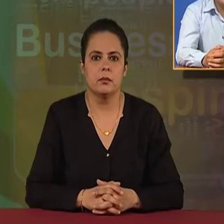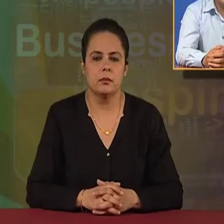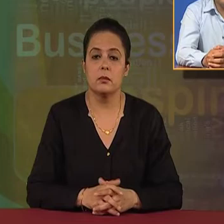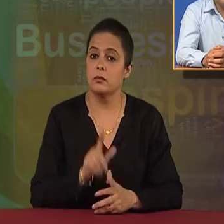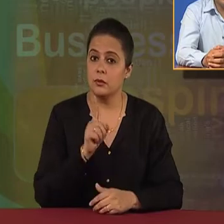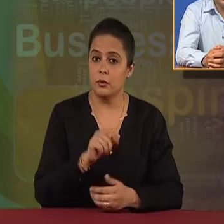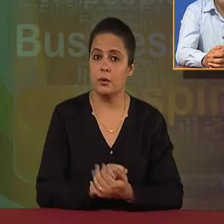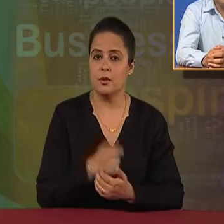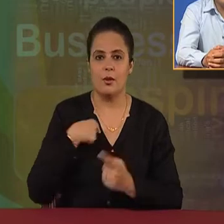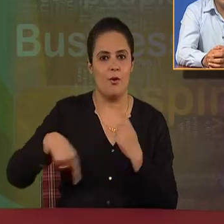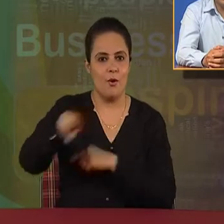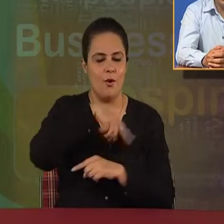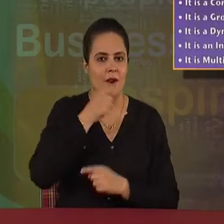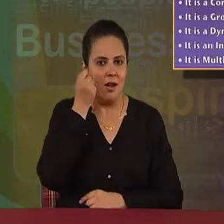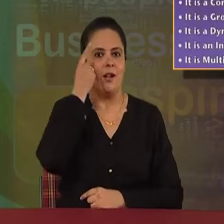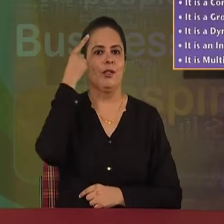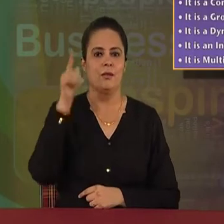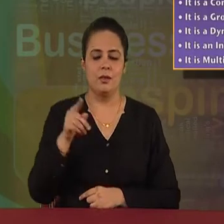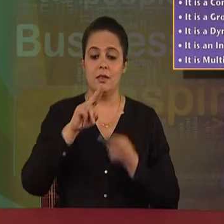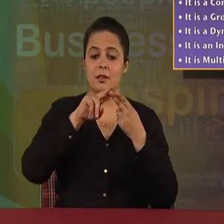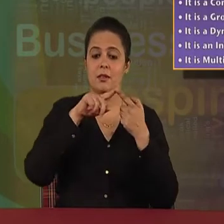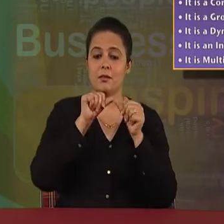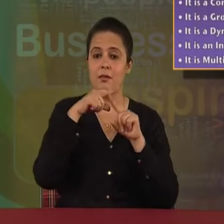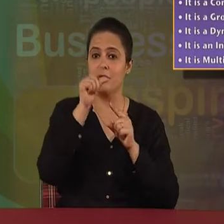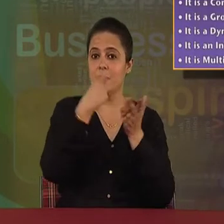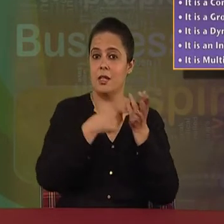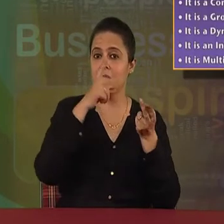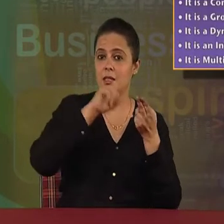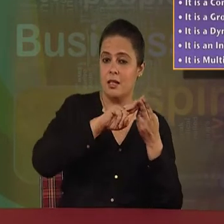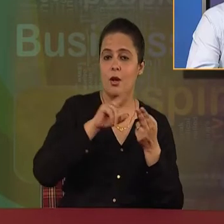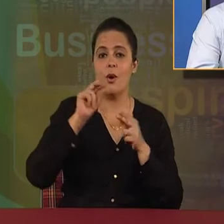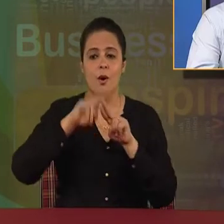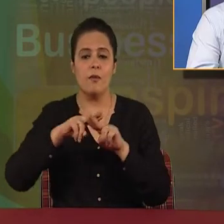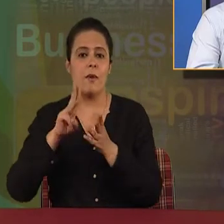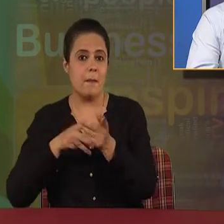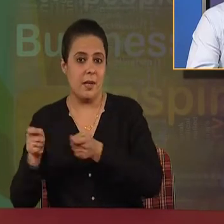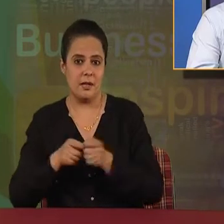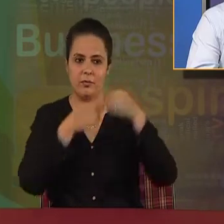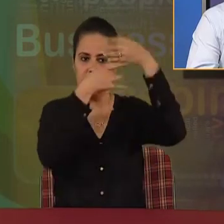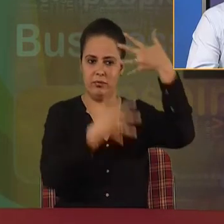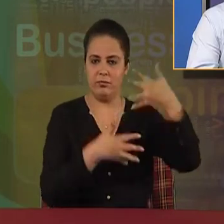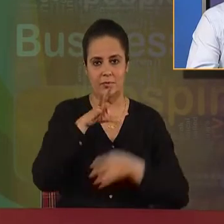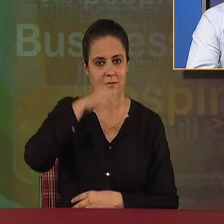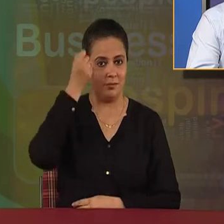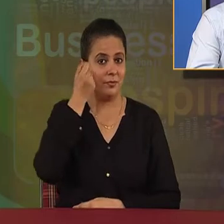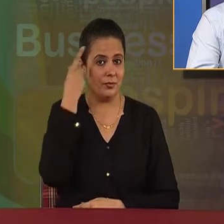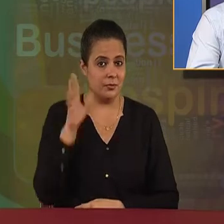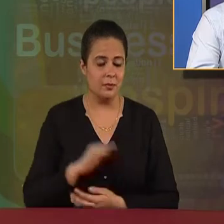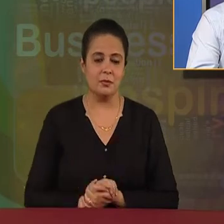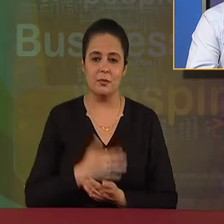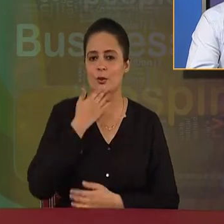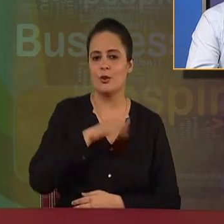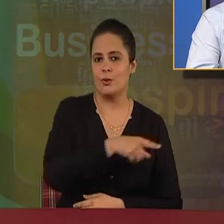So, we have understood all the features of management. So students, we have finished